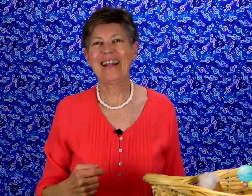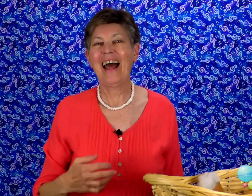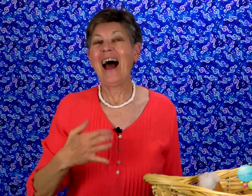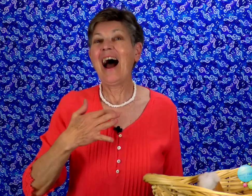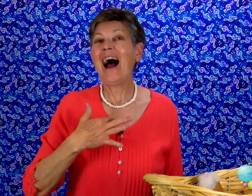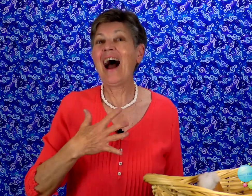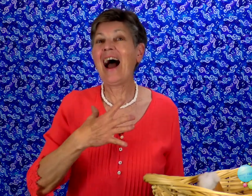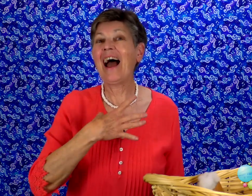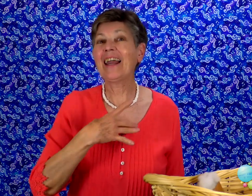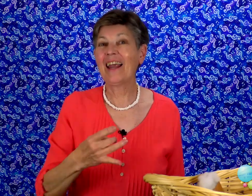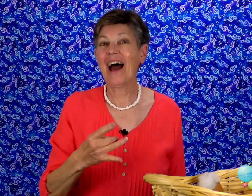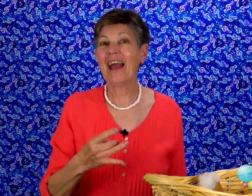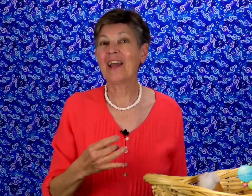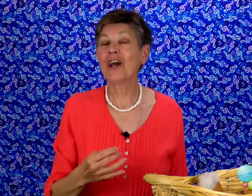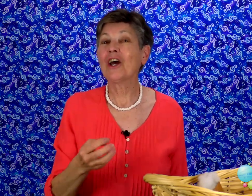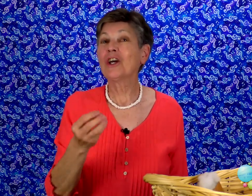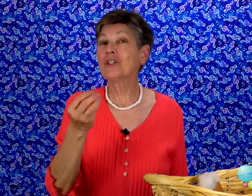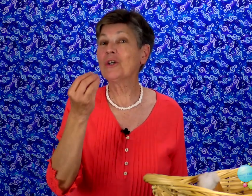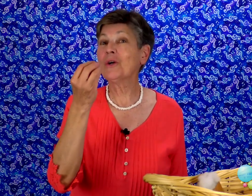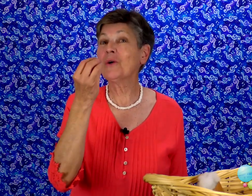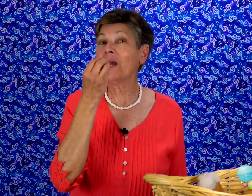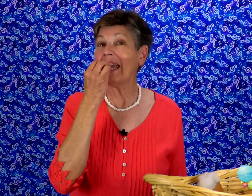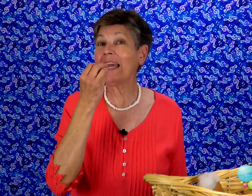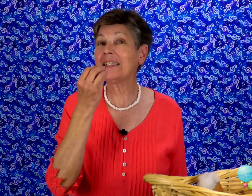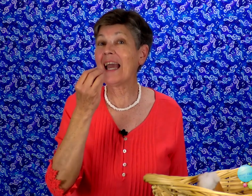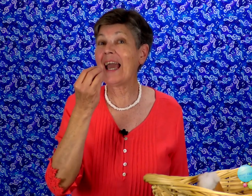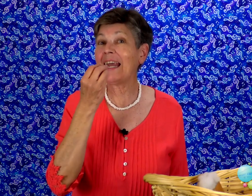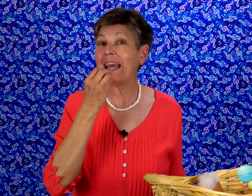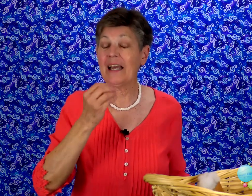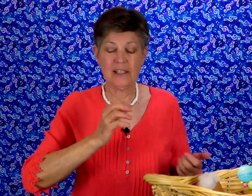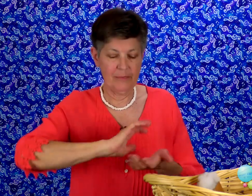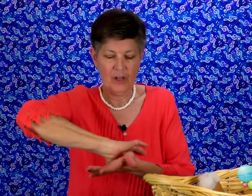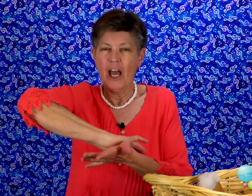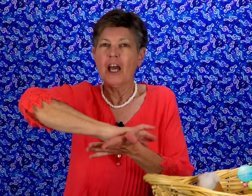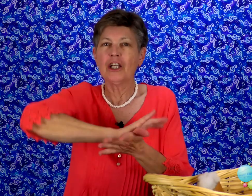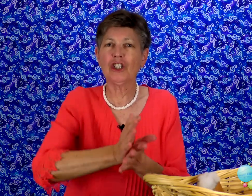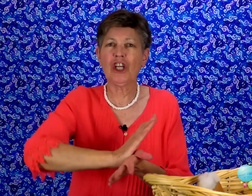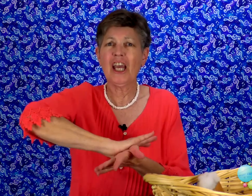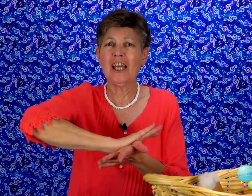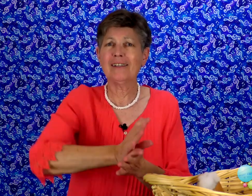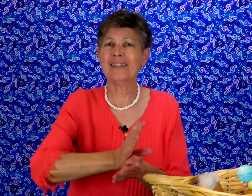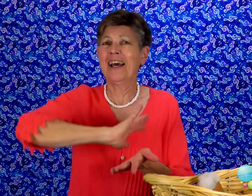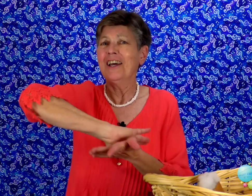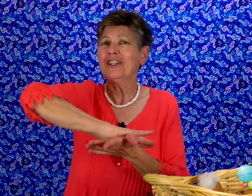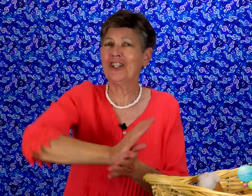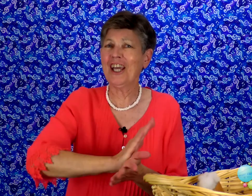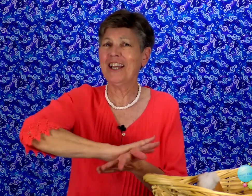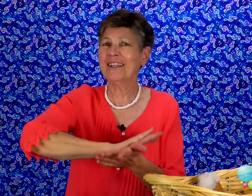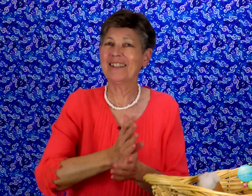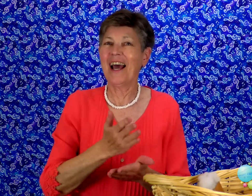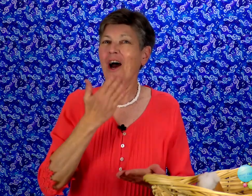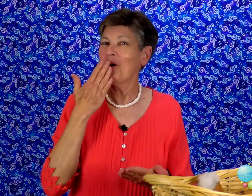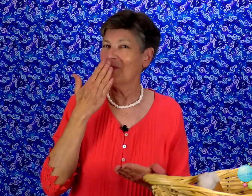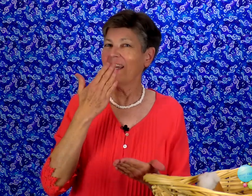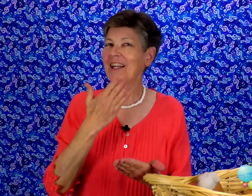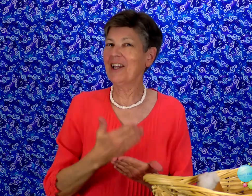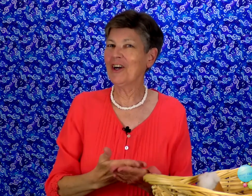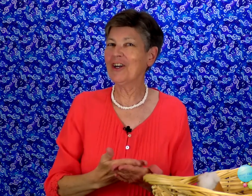I like to eat and eat Cheese, cheese, a really good